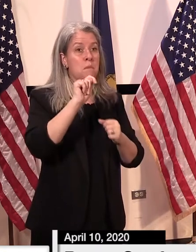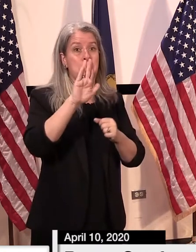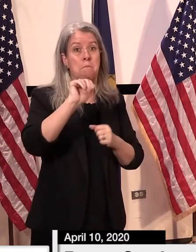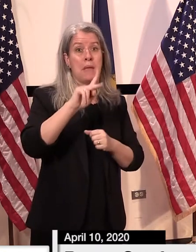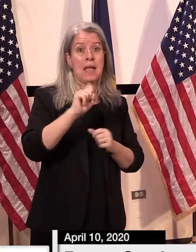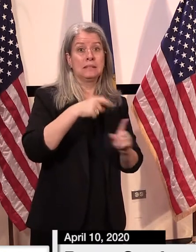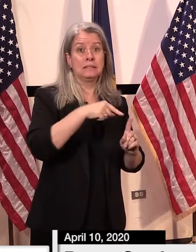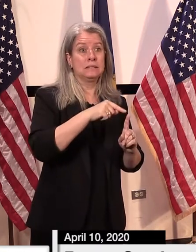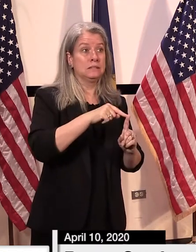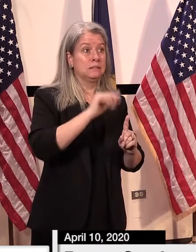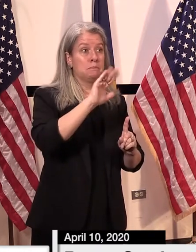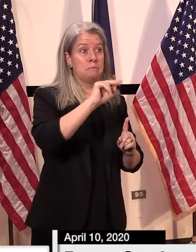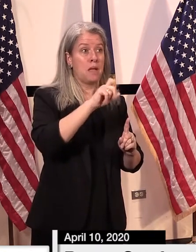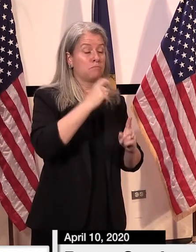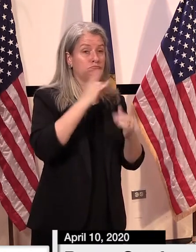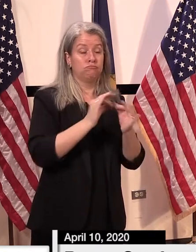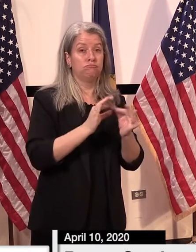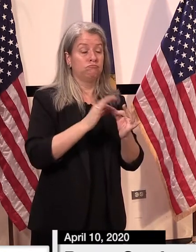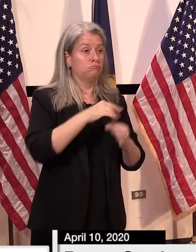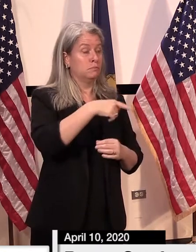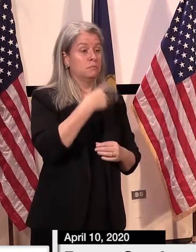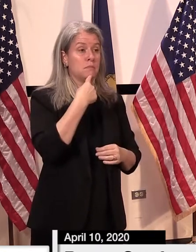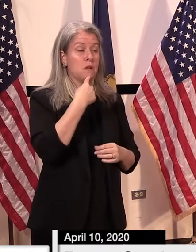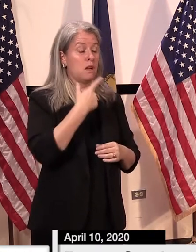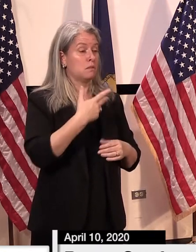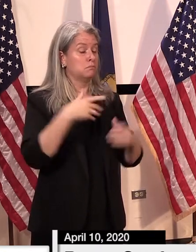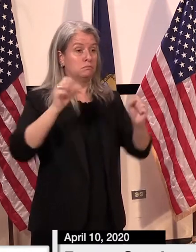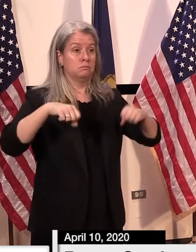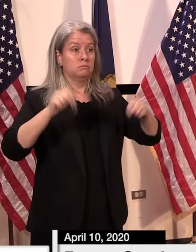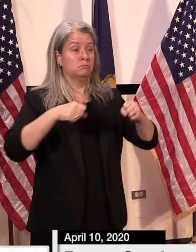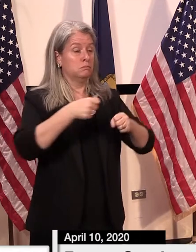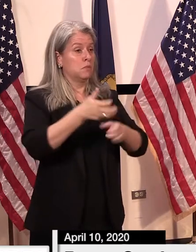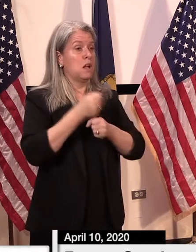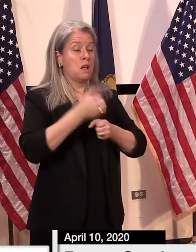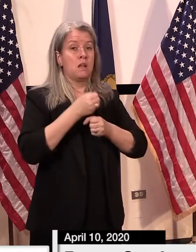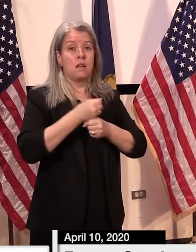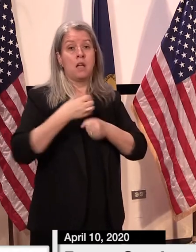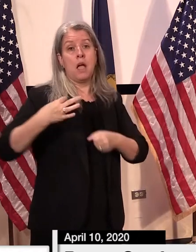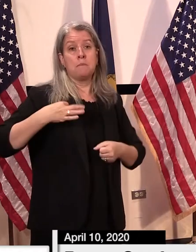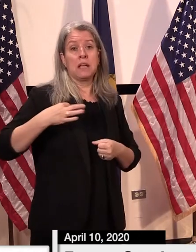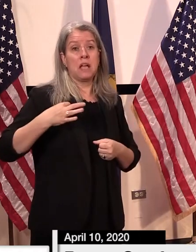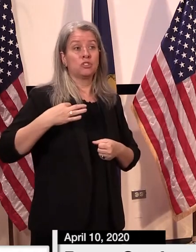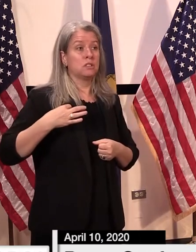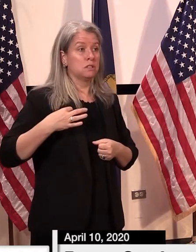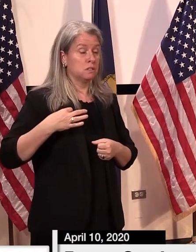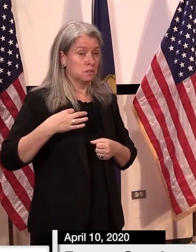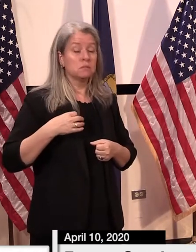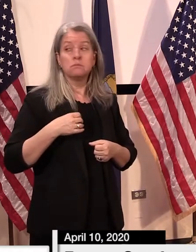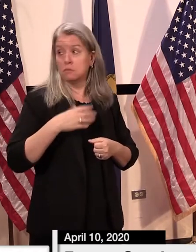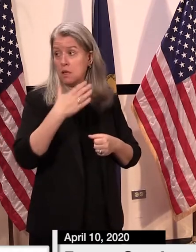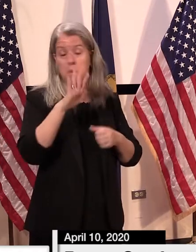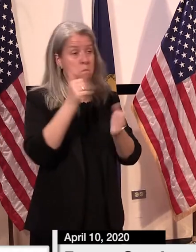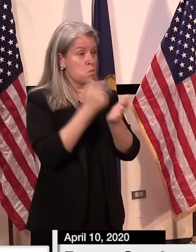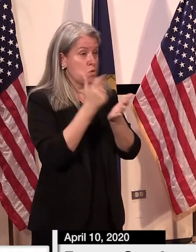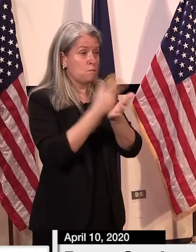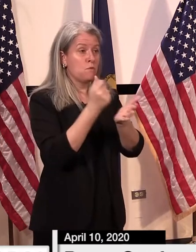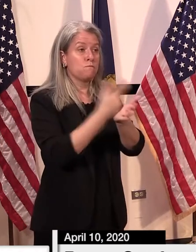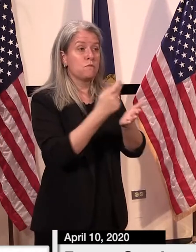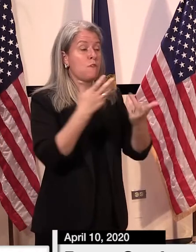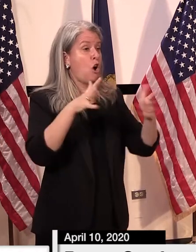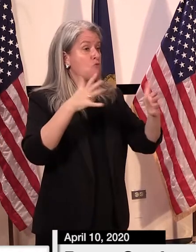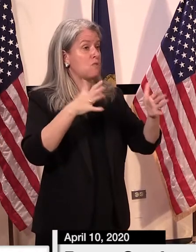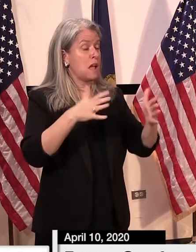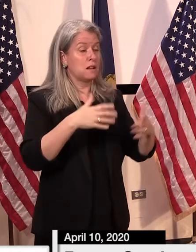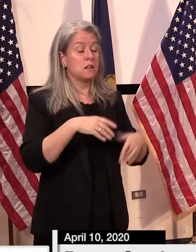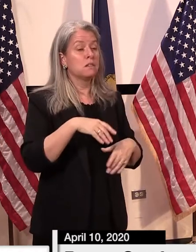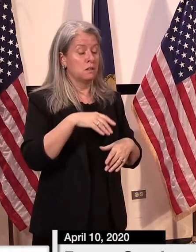are reporting that they, um, uh, received applications that, that were submitted and approved loans. They should